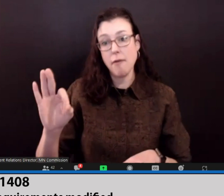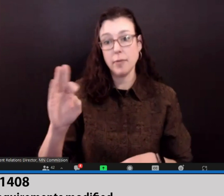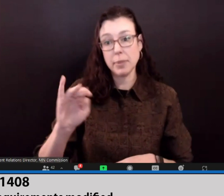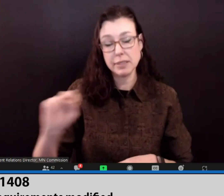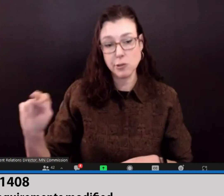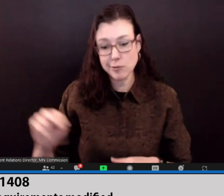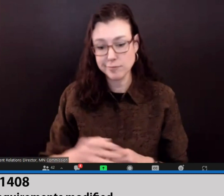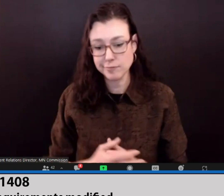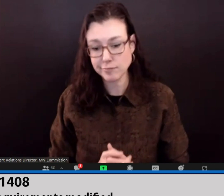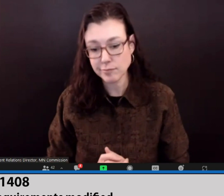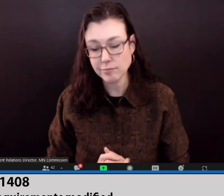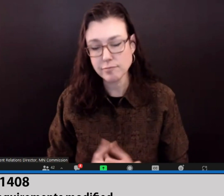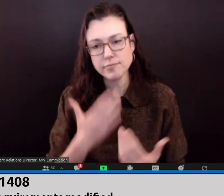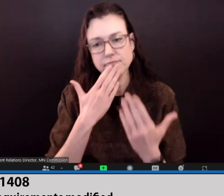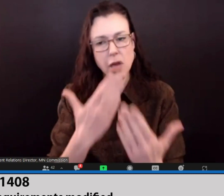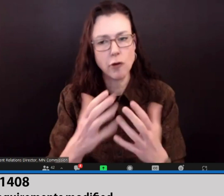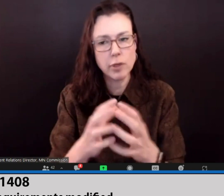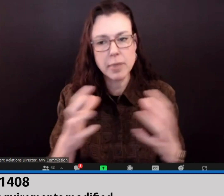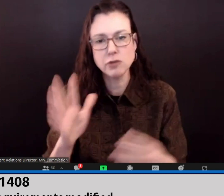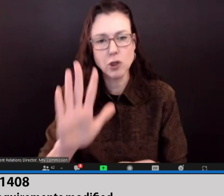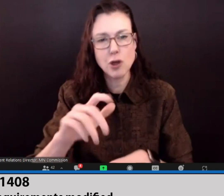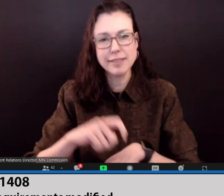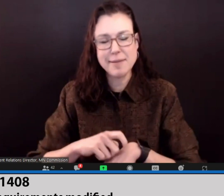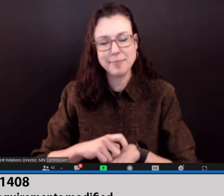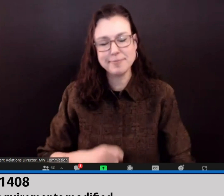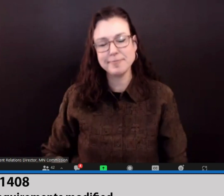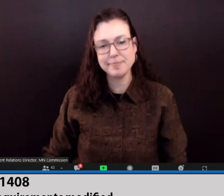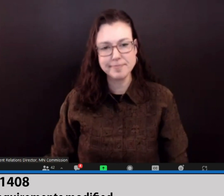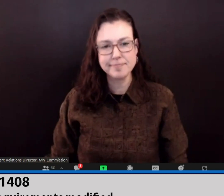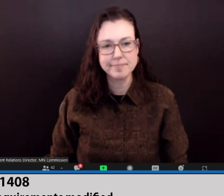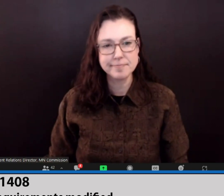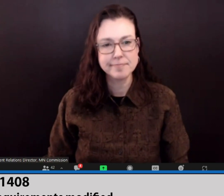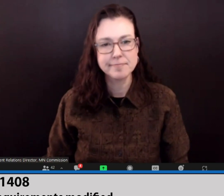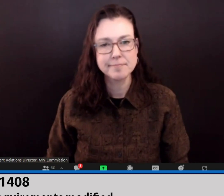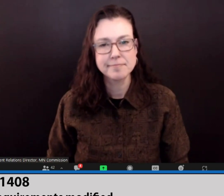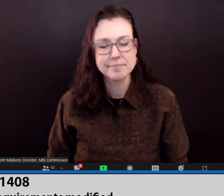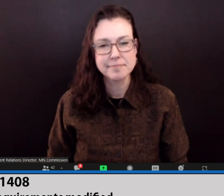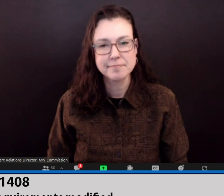and hard of hearing children of Minnesota. Thank you so much for your time.